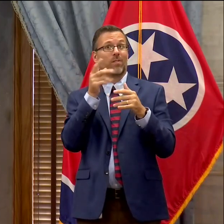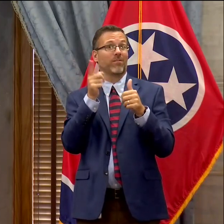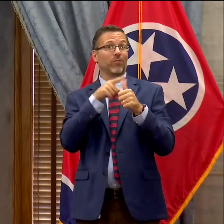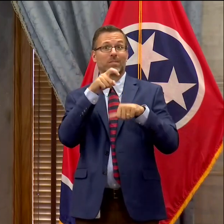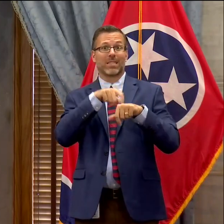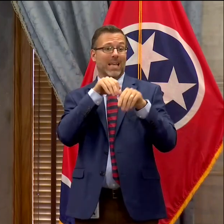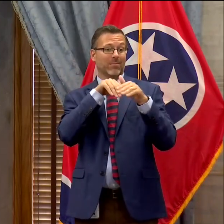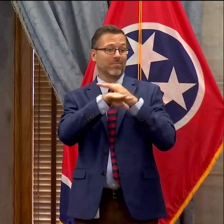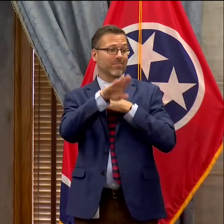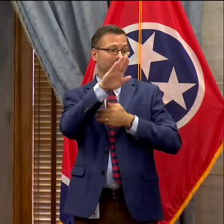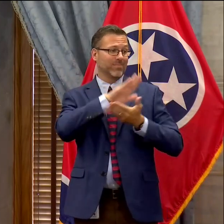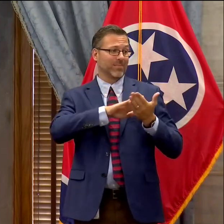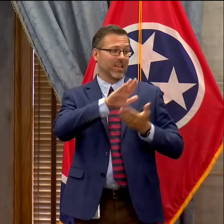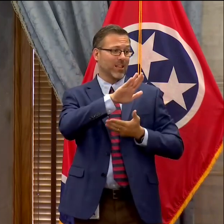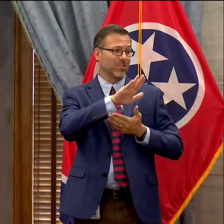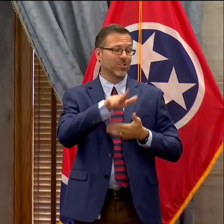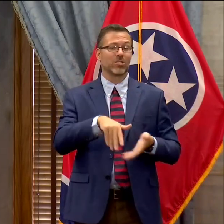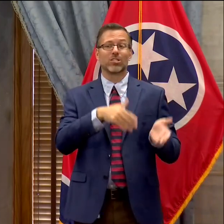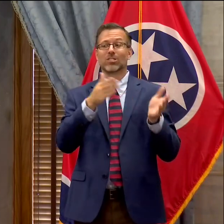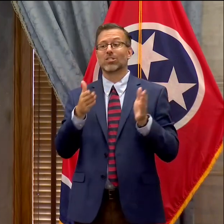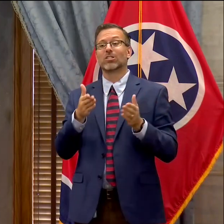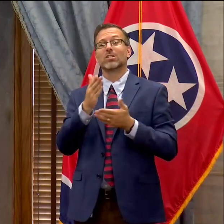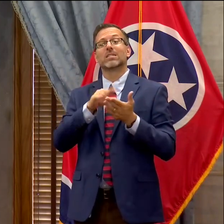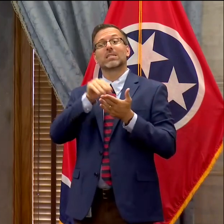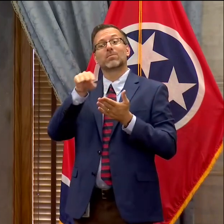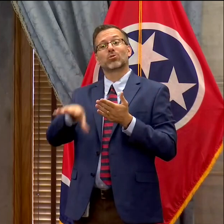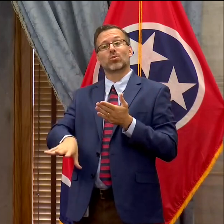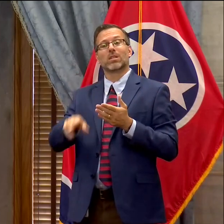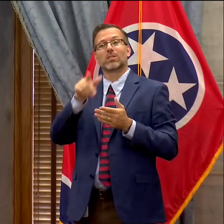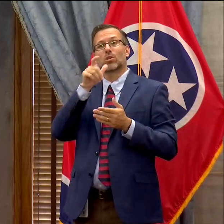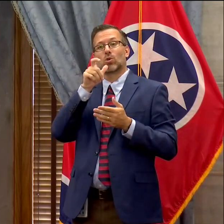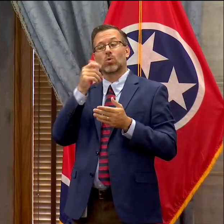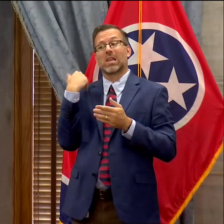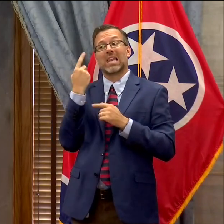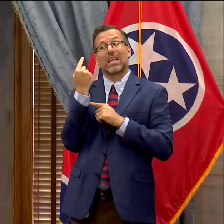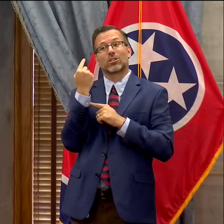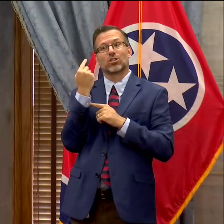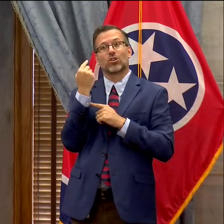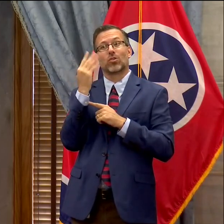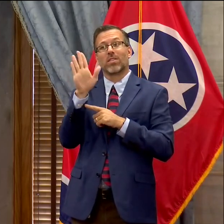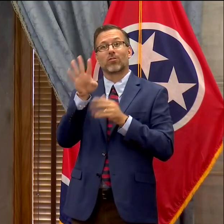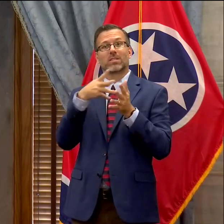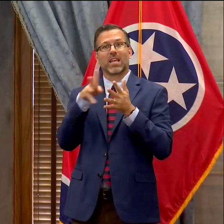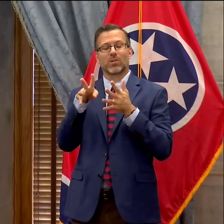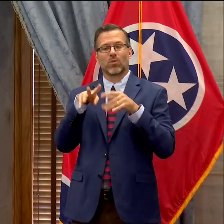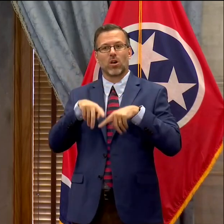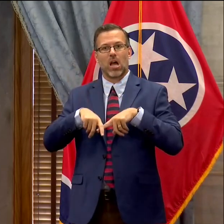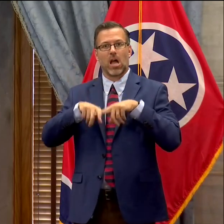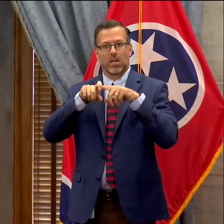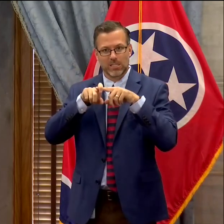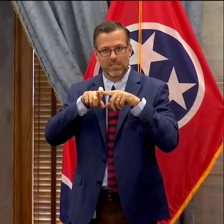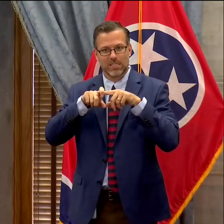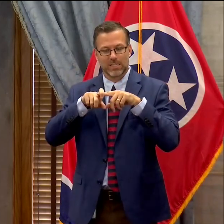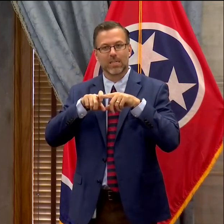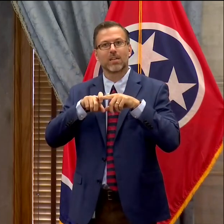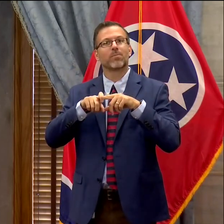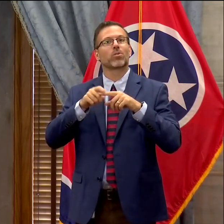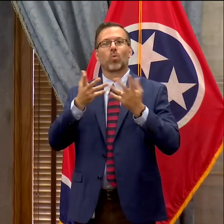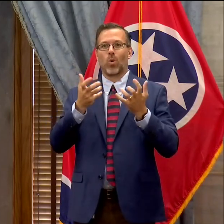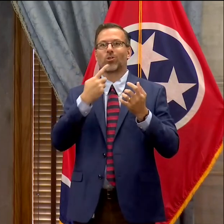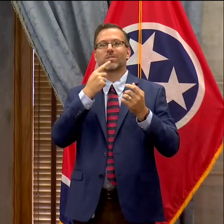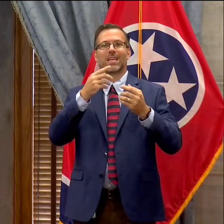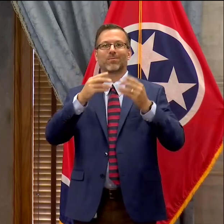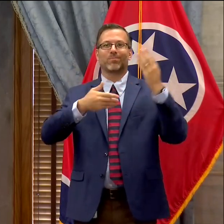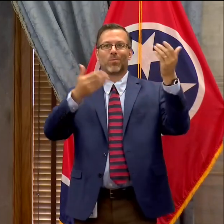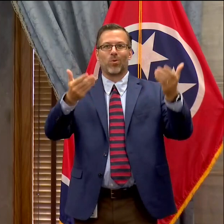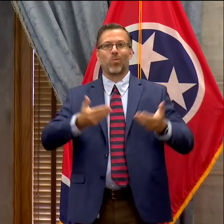a really disrupted spring last year. We're able to say, welcome back. We're excited to have our students back. While I'm talking about students, I do want to